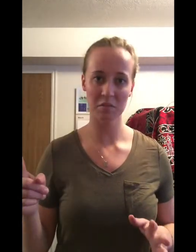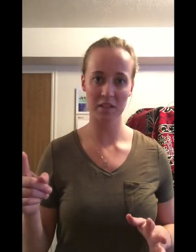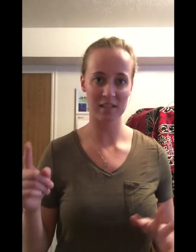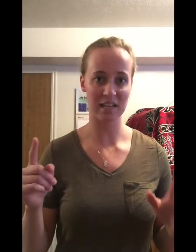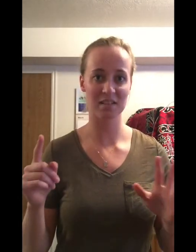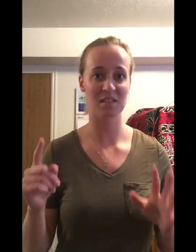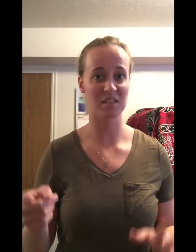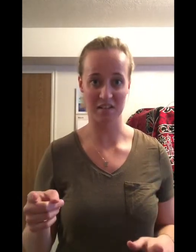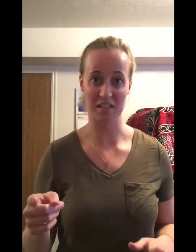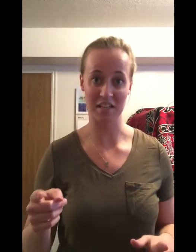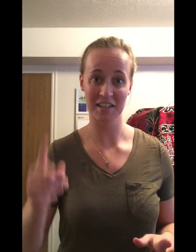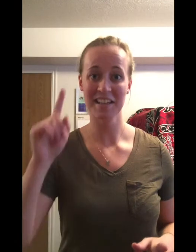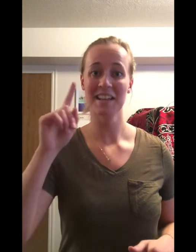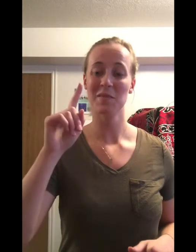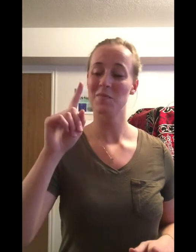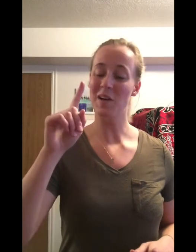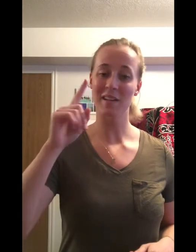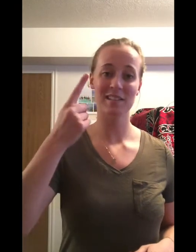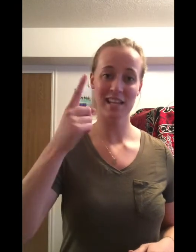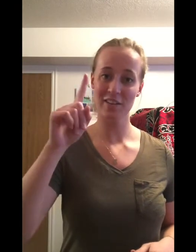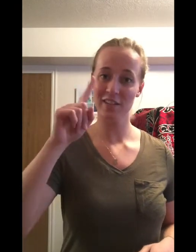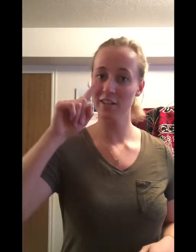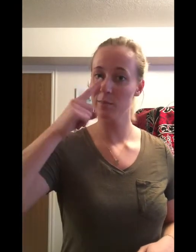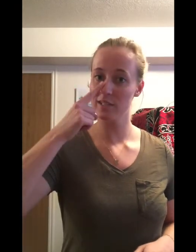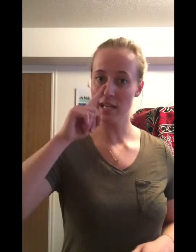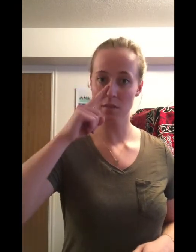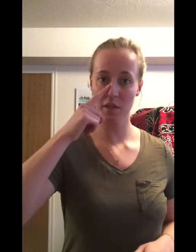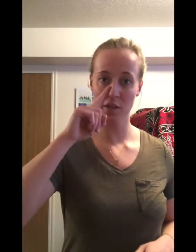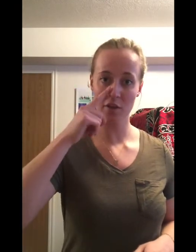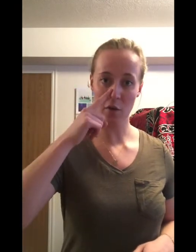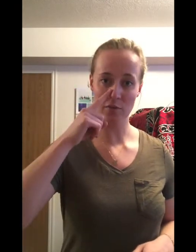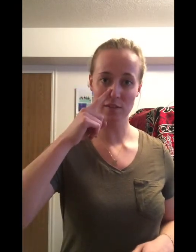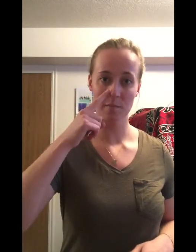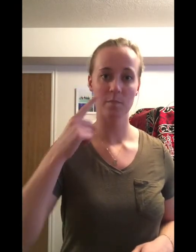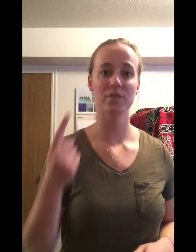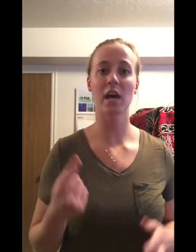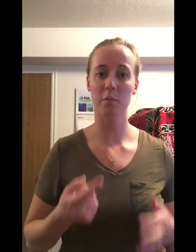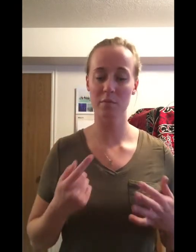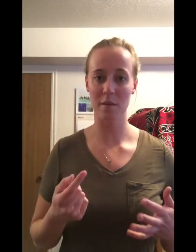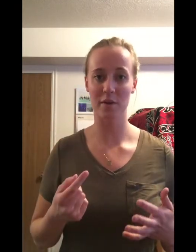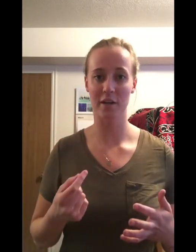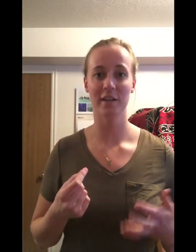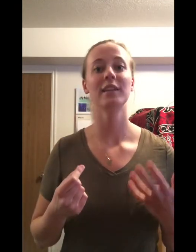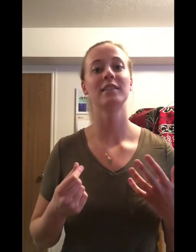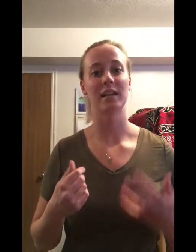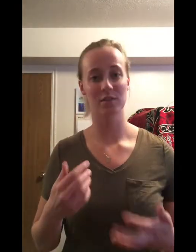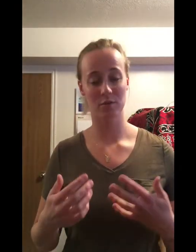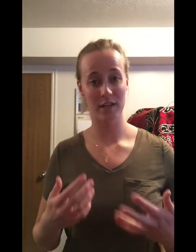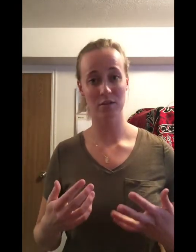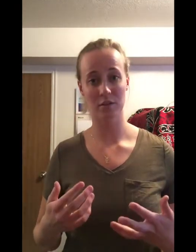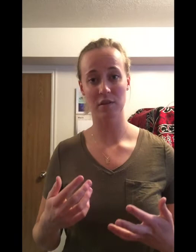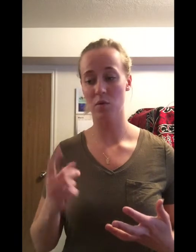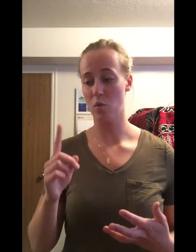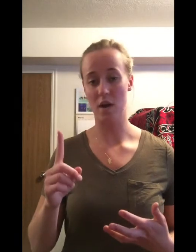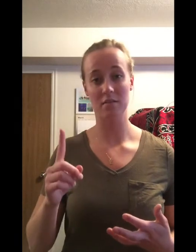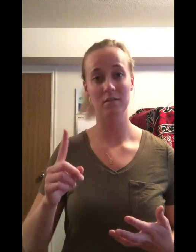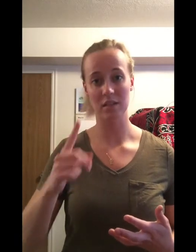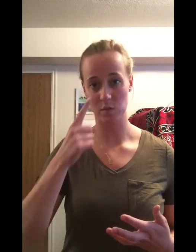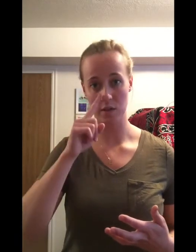it because that's disgusting. But take your finger, pretend to pick your nose to help remember that it's cranial nerve number one deals with